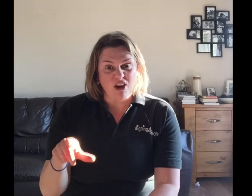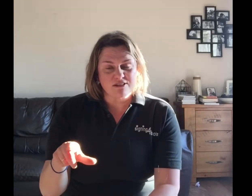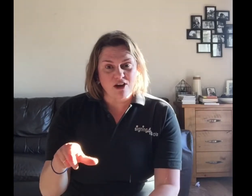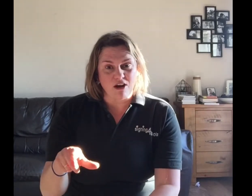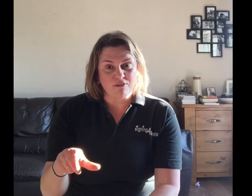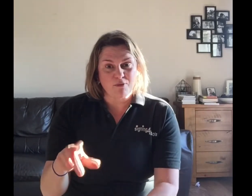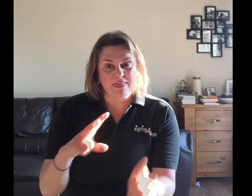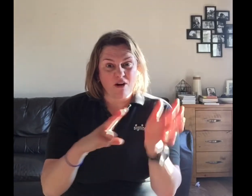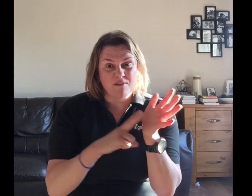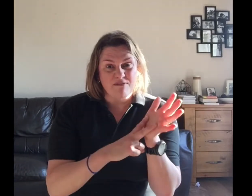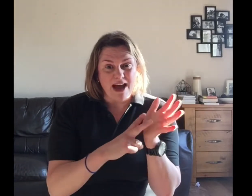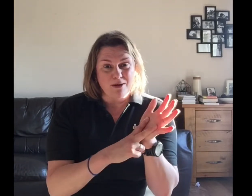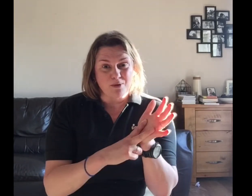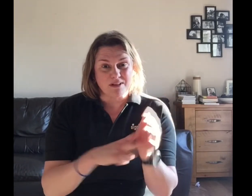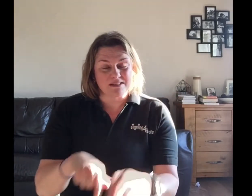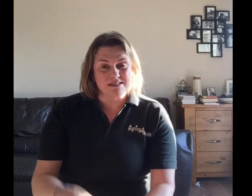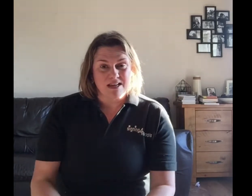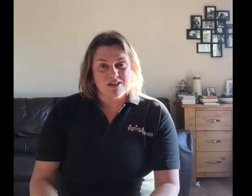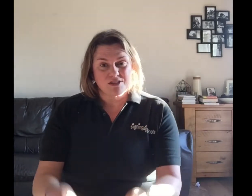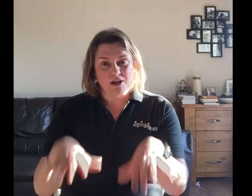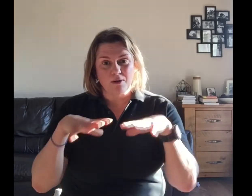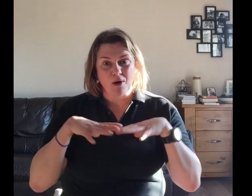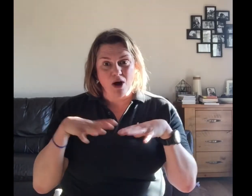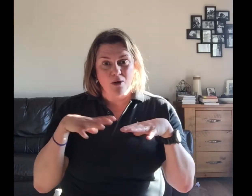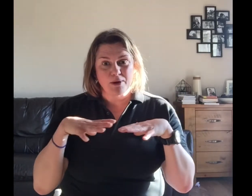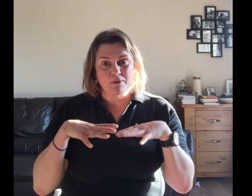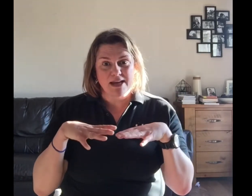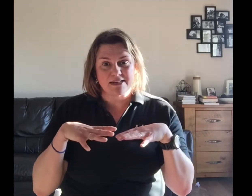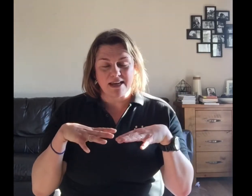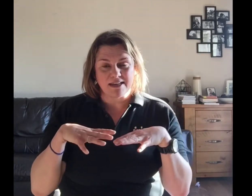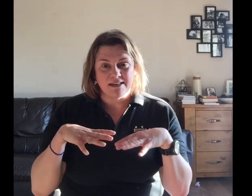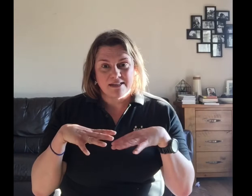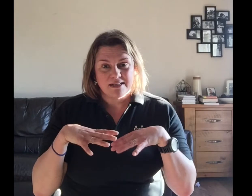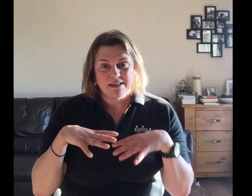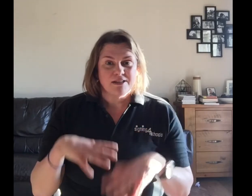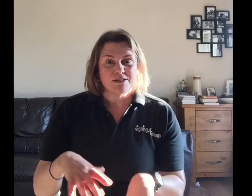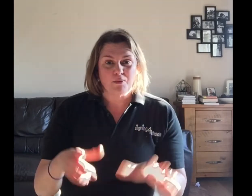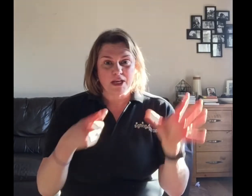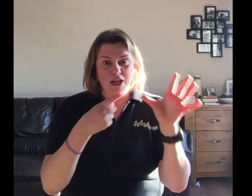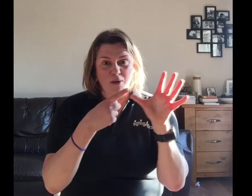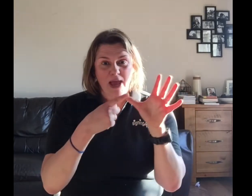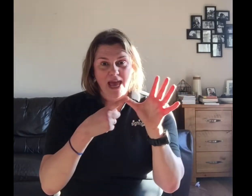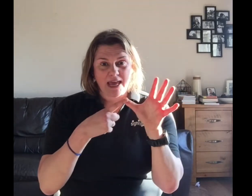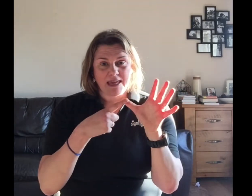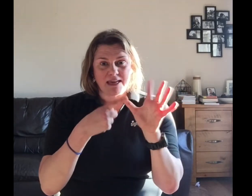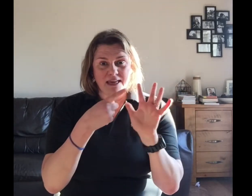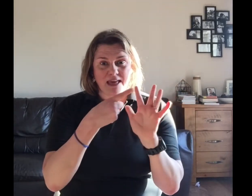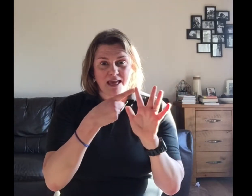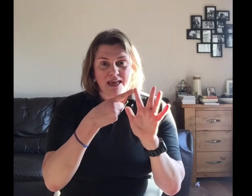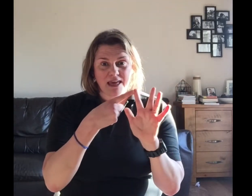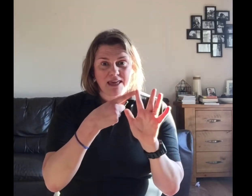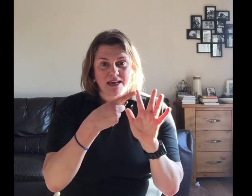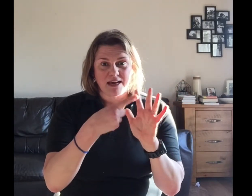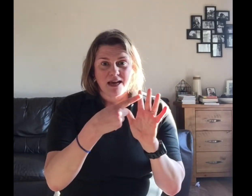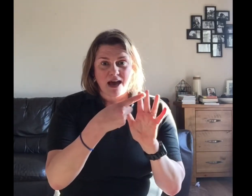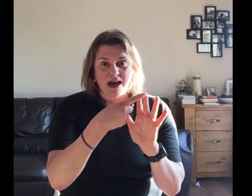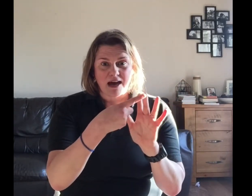off with our vowels. So are we ready? So we're going to go A, E, I,